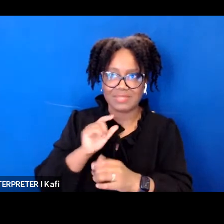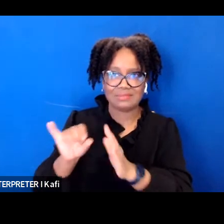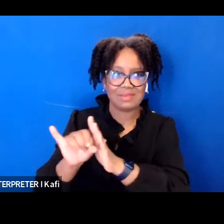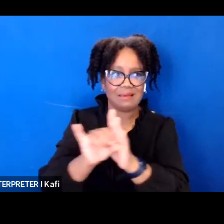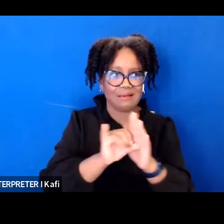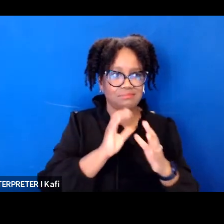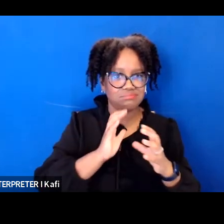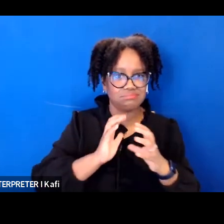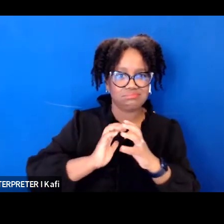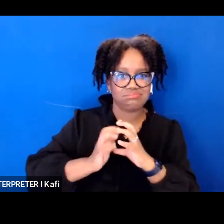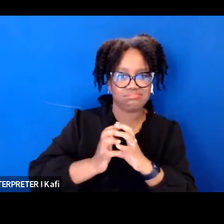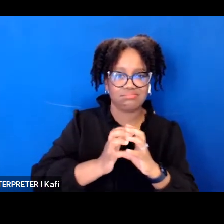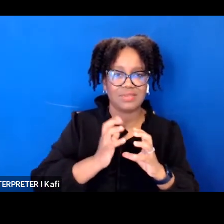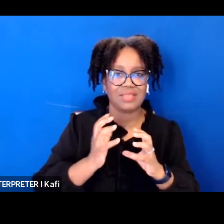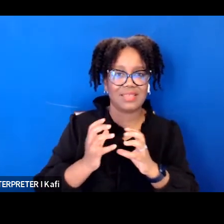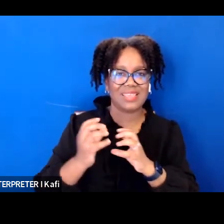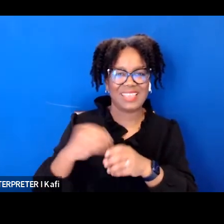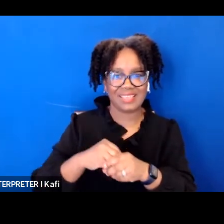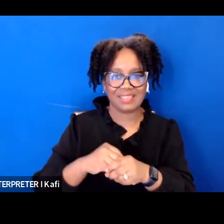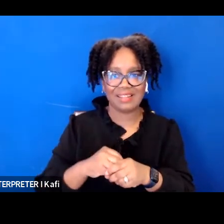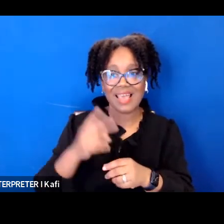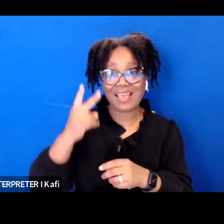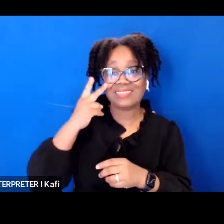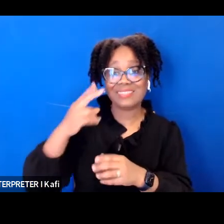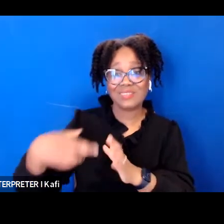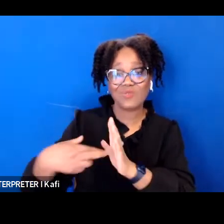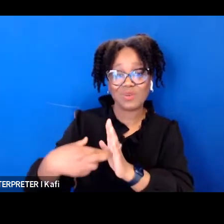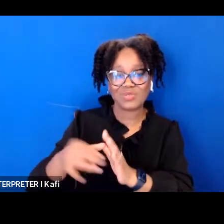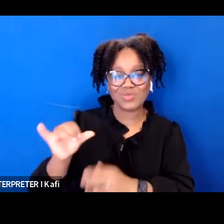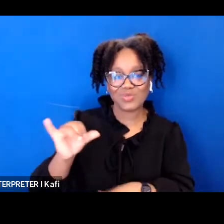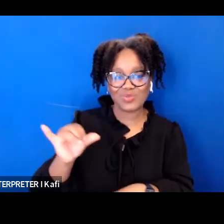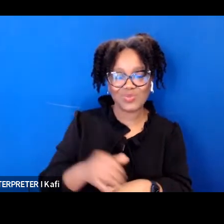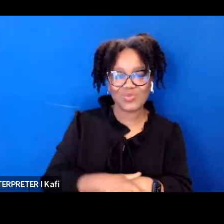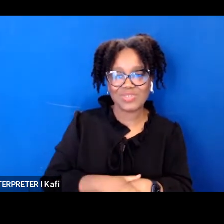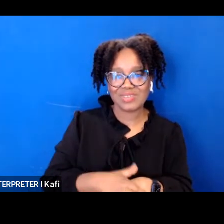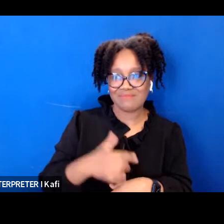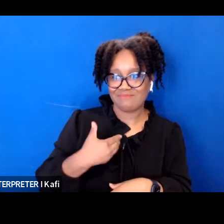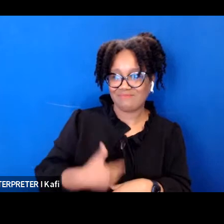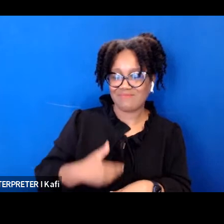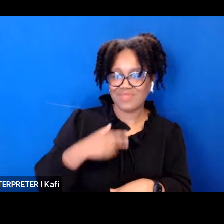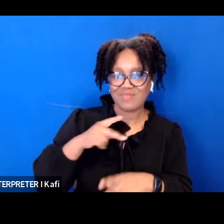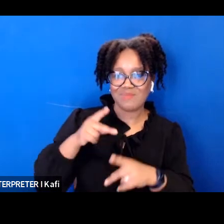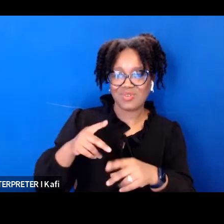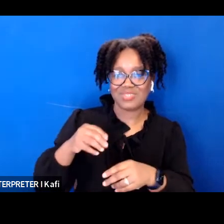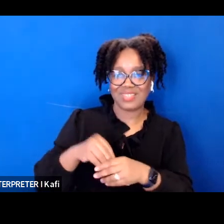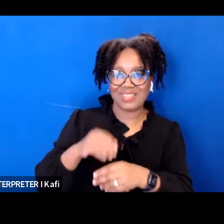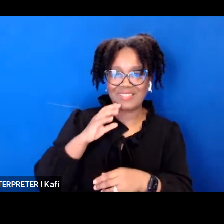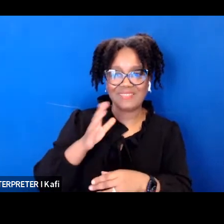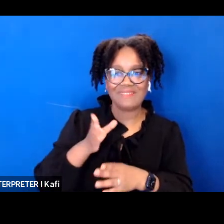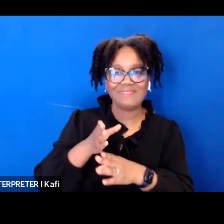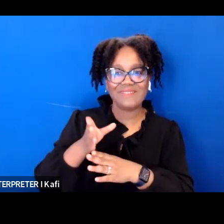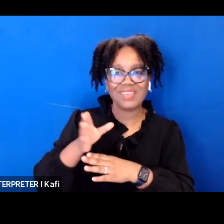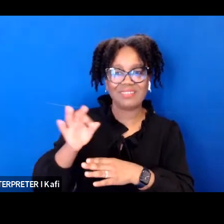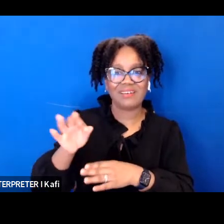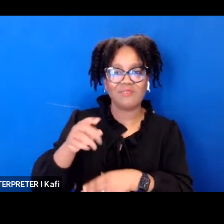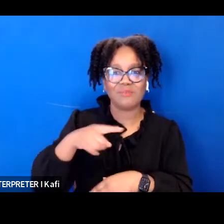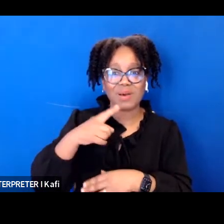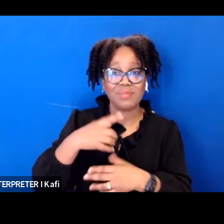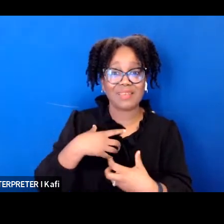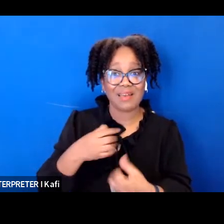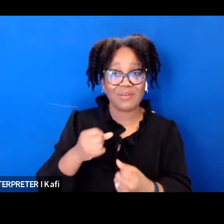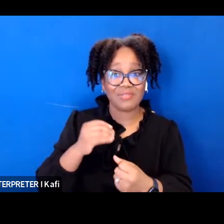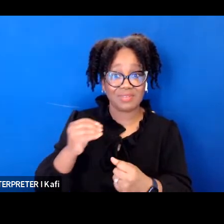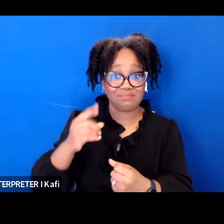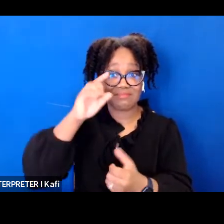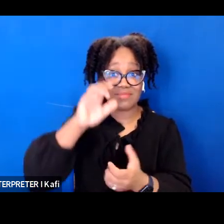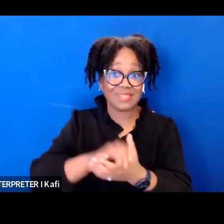representation um i'm a person i'm in the field of public health and i believe in equity and when i was listening to the